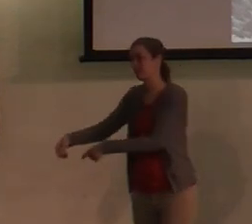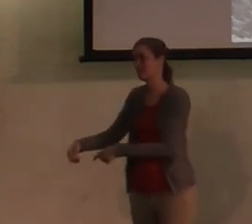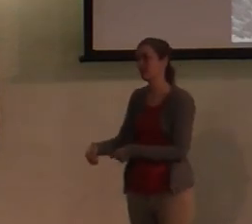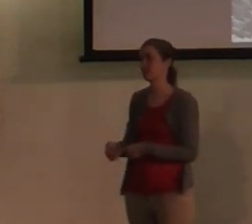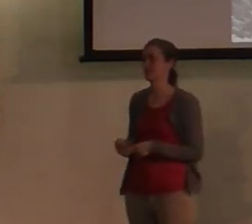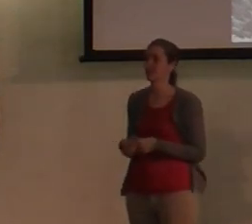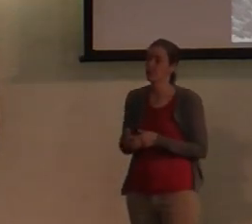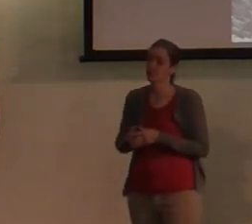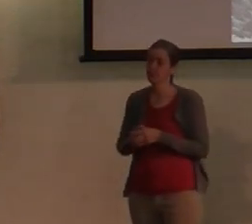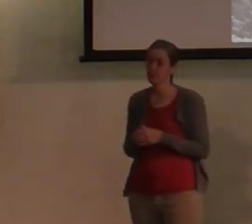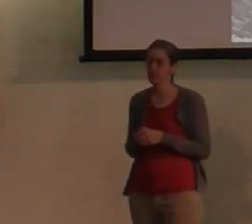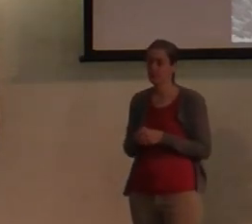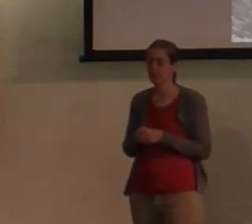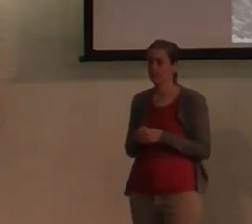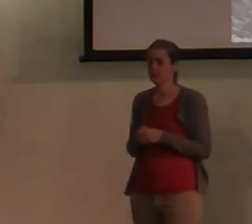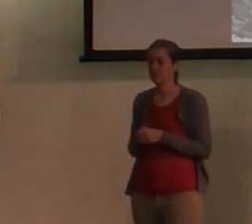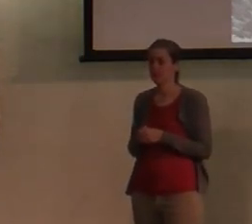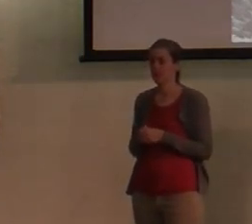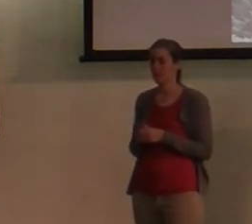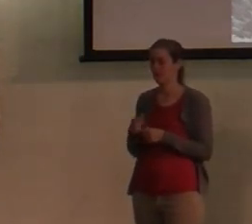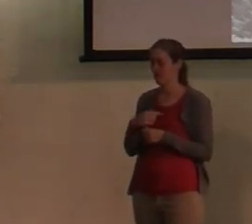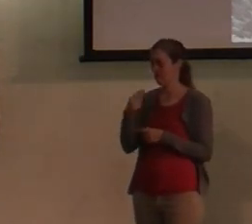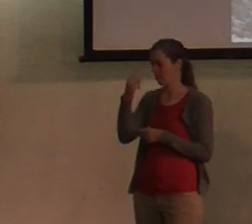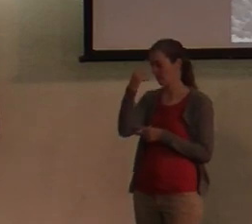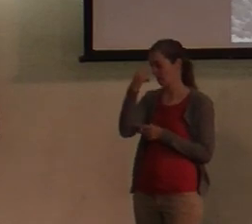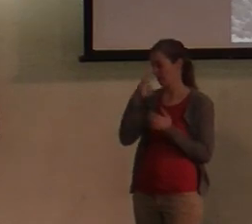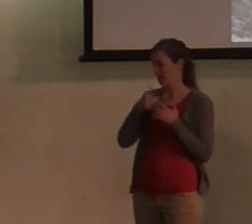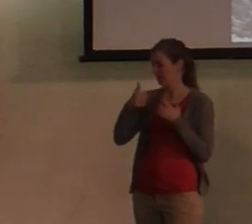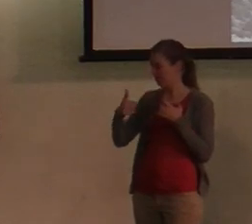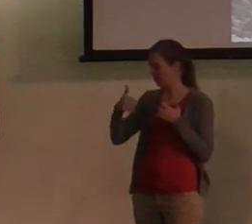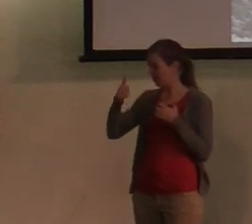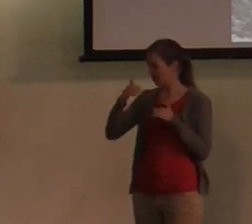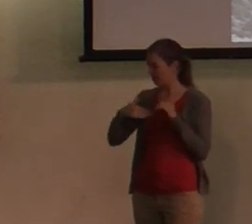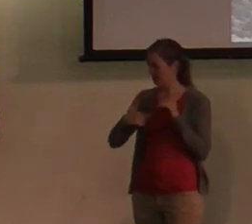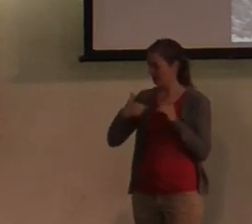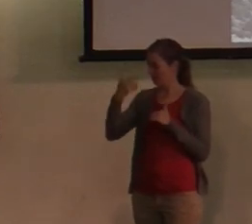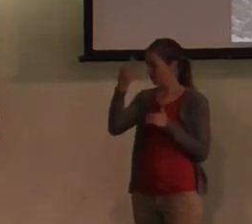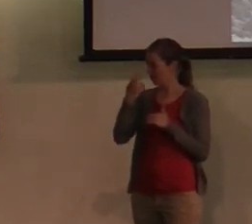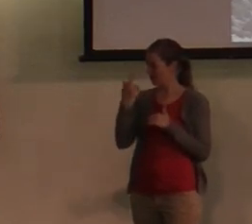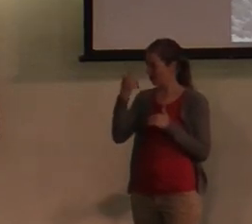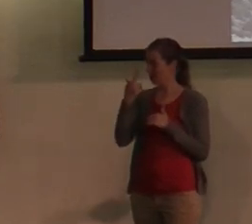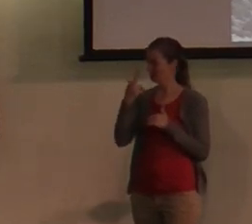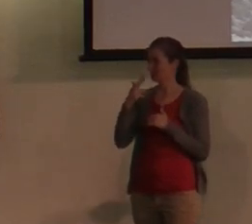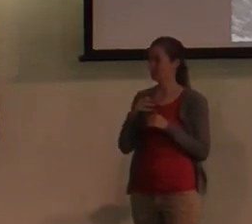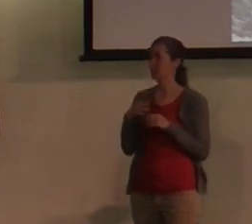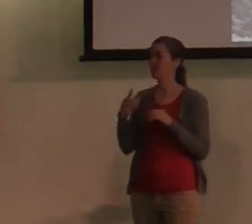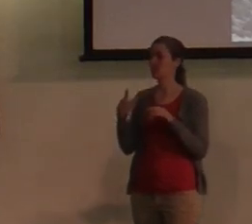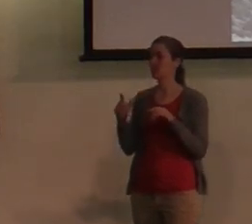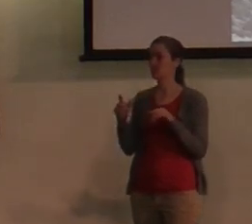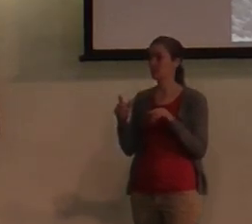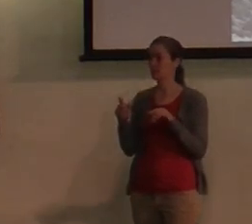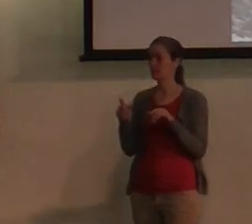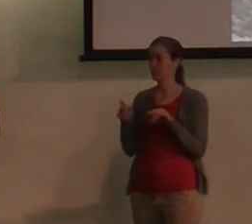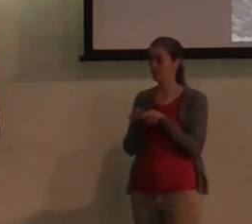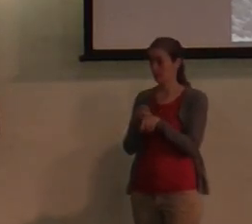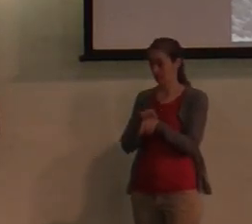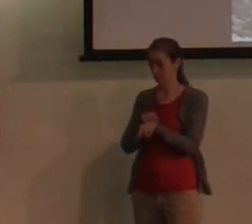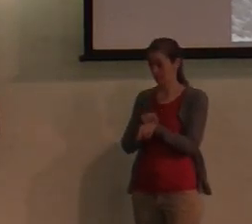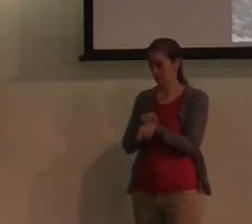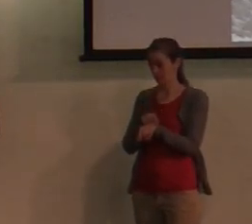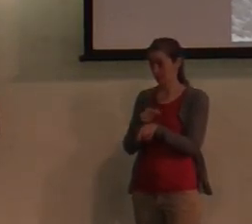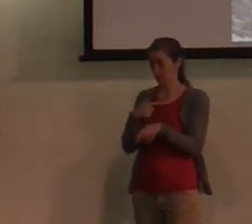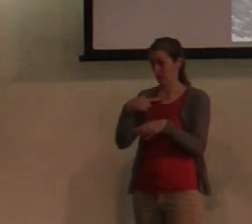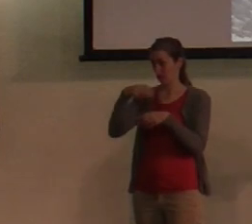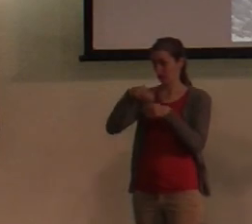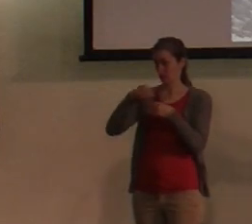So that's me reflecting on, man, that was way farther than what I realized. At the same time, whenever I was in